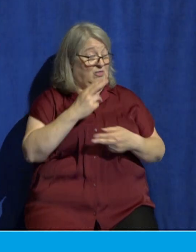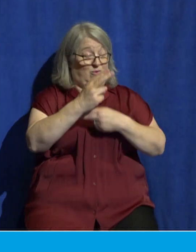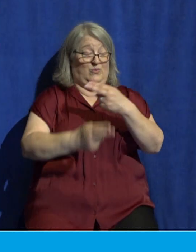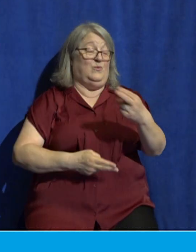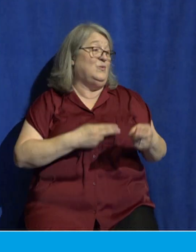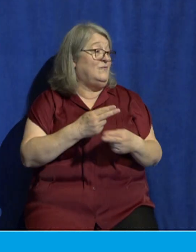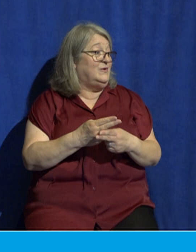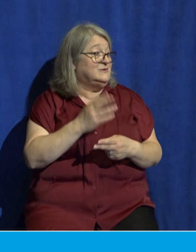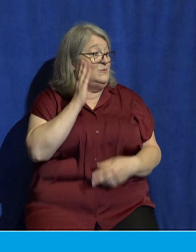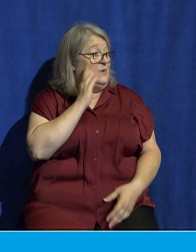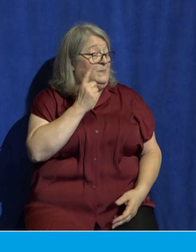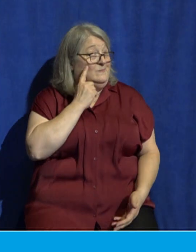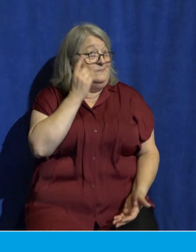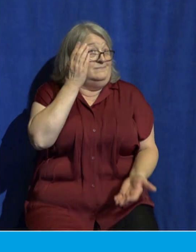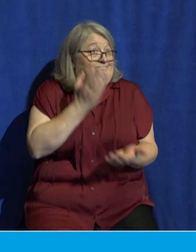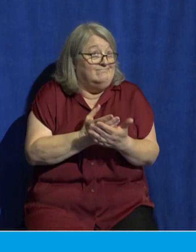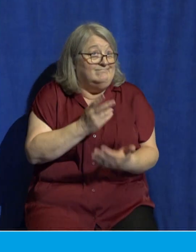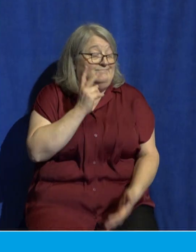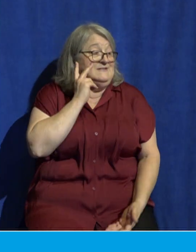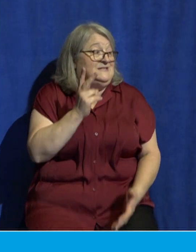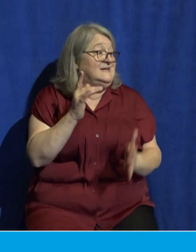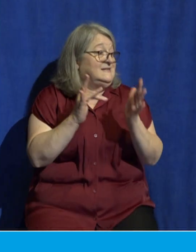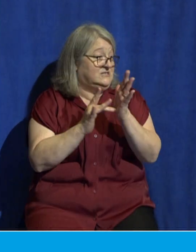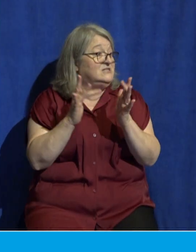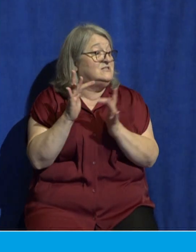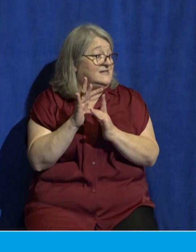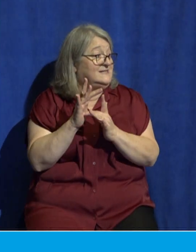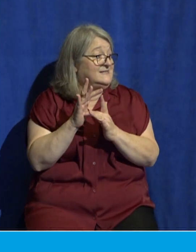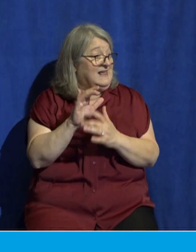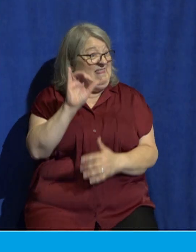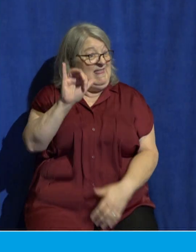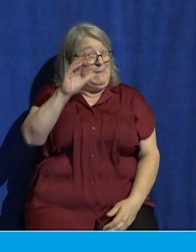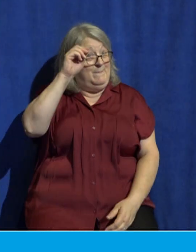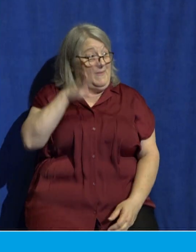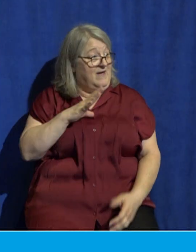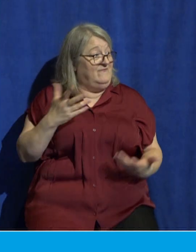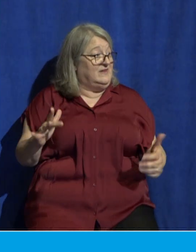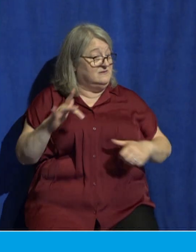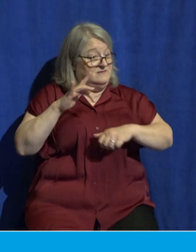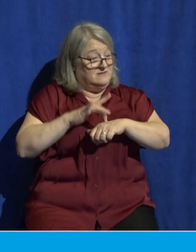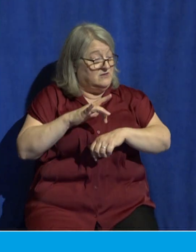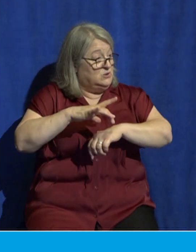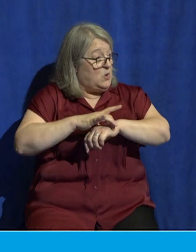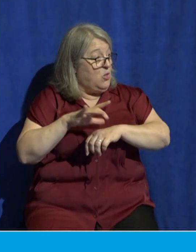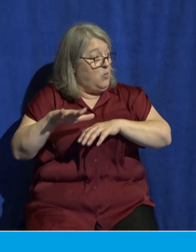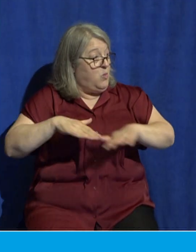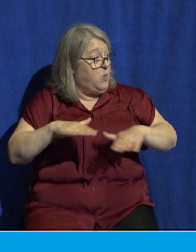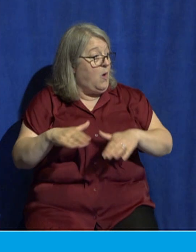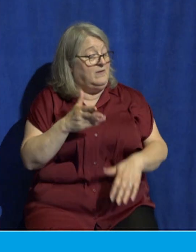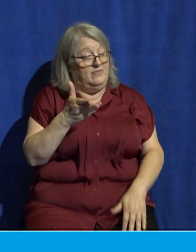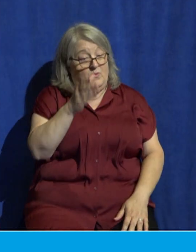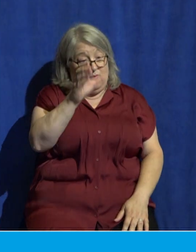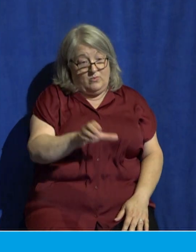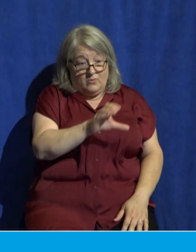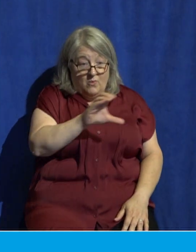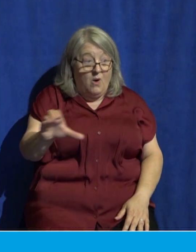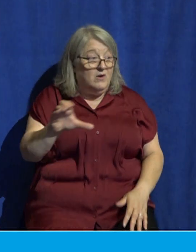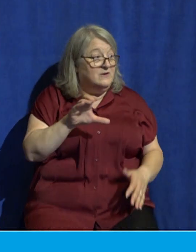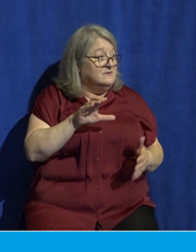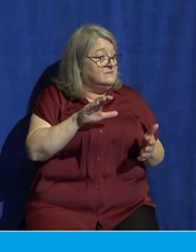witness to the fact that Jesus this man who walked the earth and was crucified on the cross and rose from the grave this